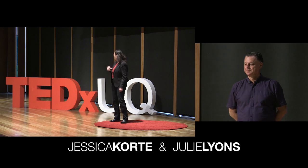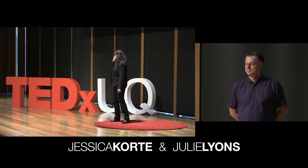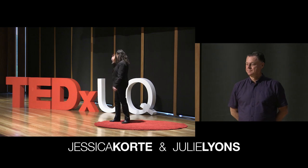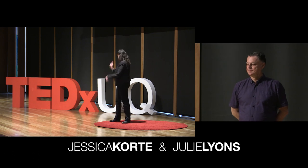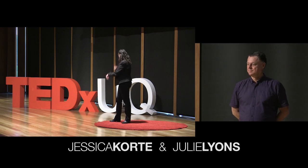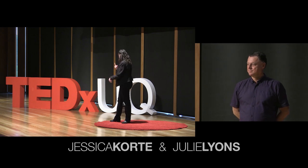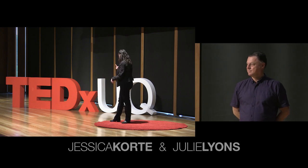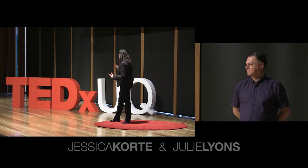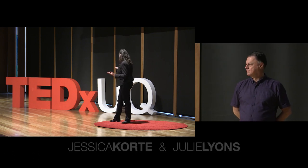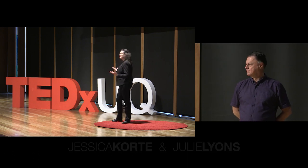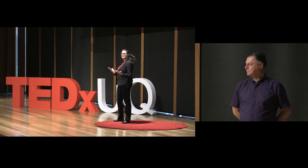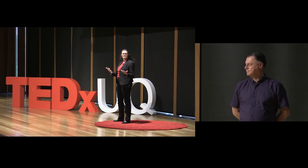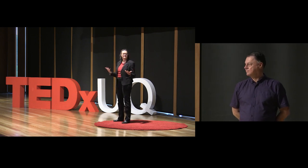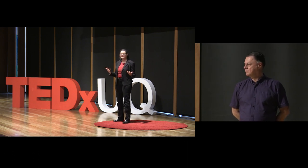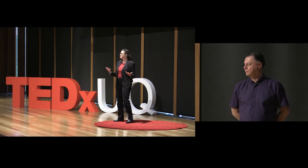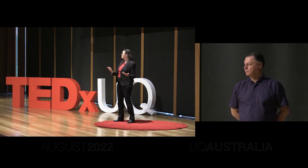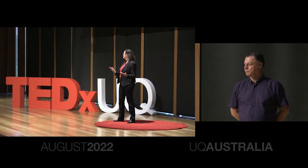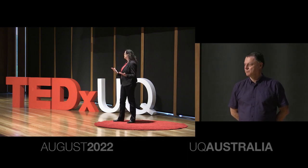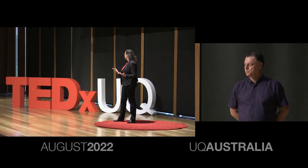Where's the train? Why is it late?